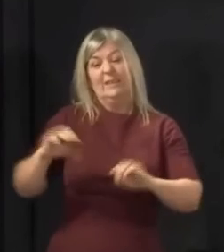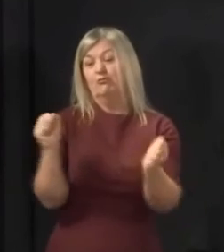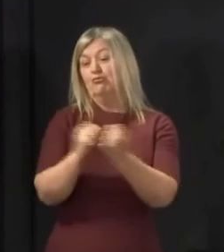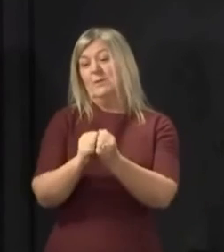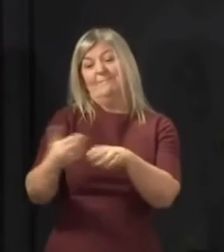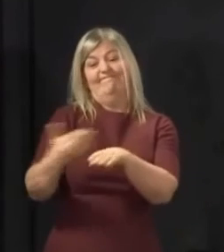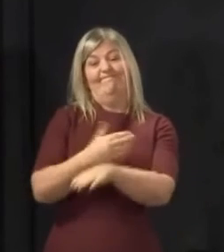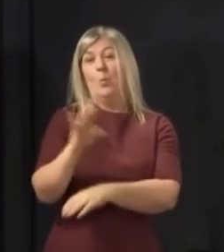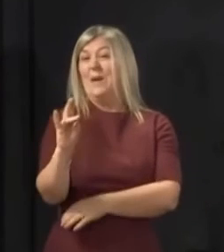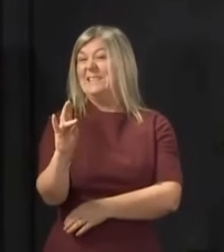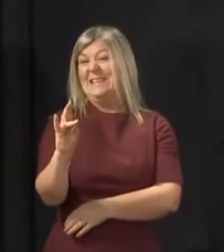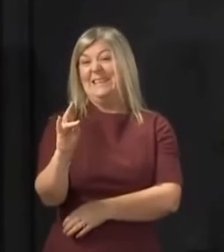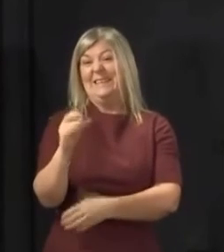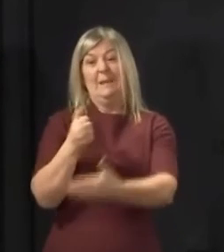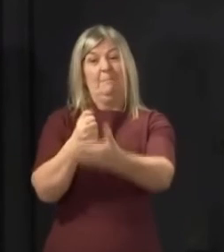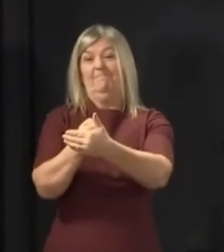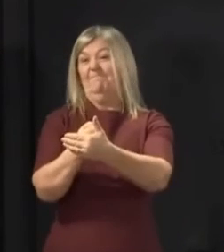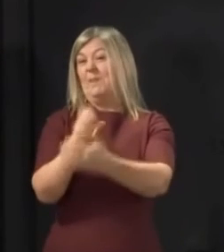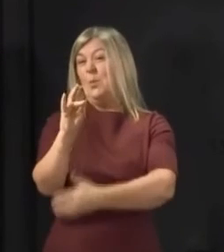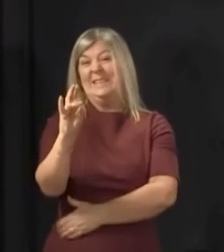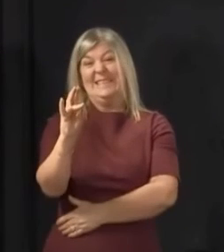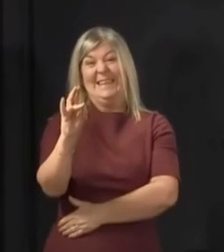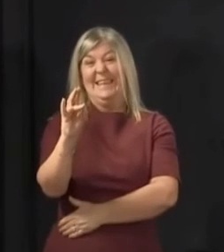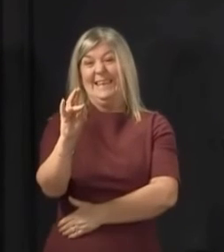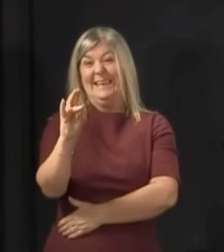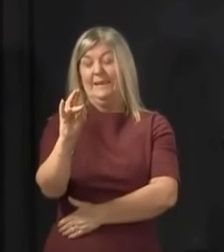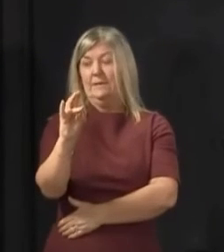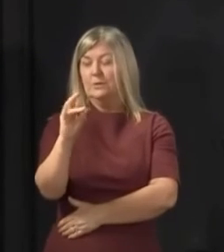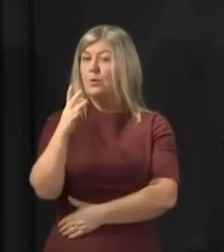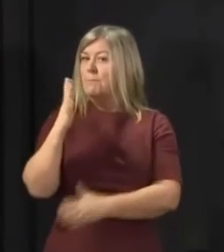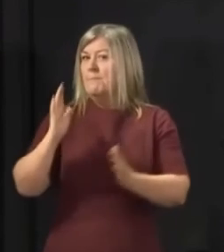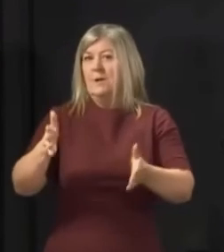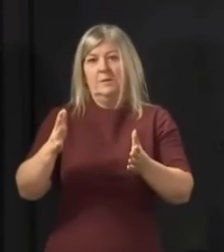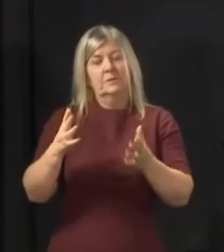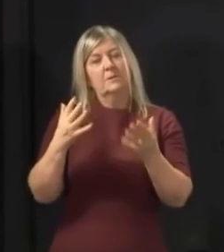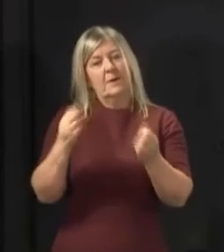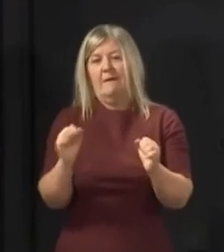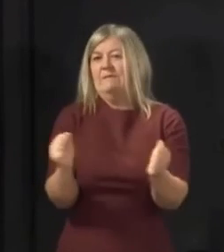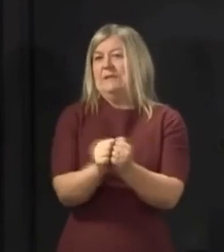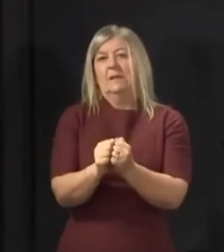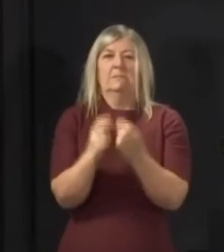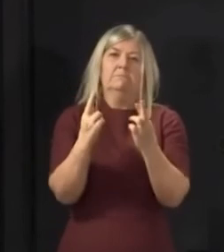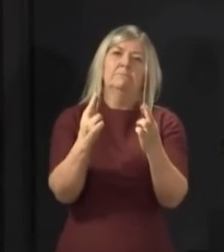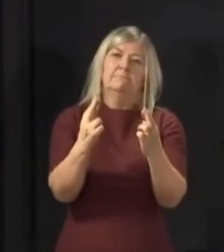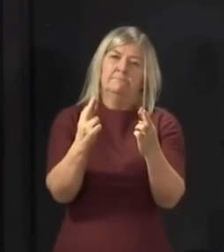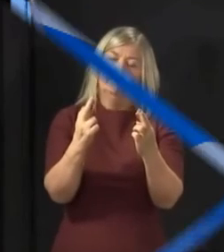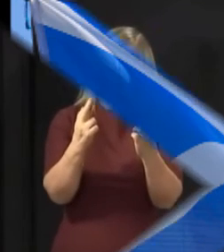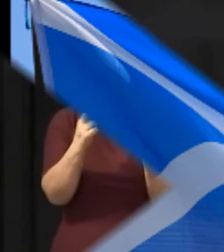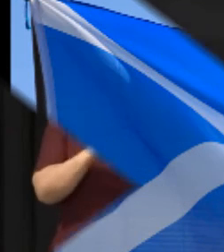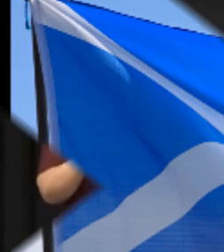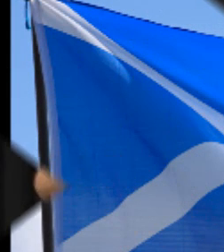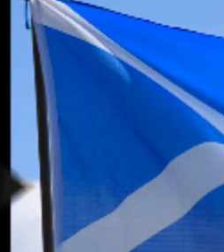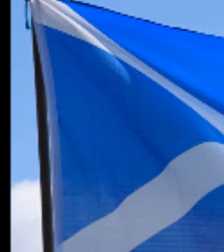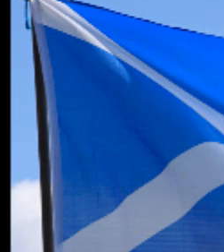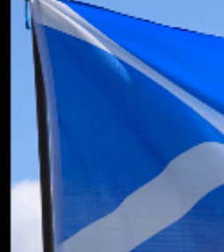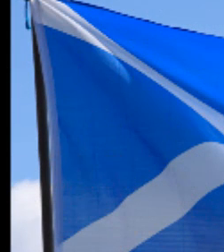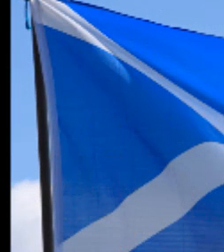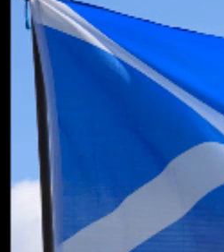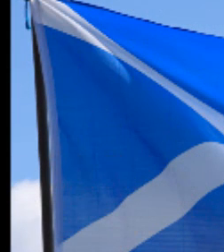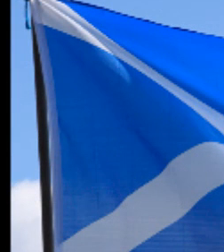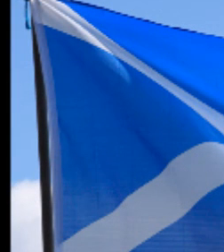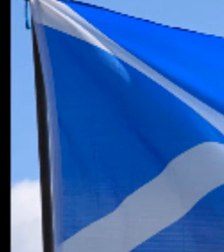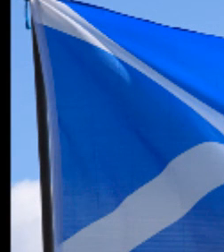that's the 11th hour or 5 to midnight state that things are at, and I think it's in everybody's interest for a deal to be struck.